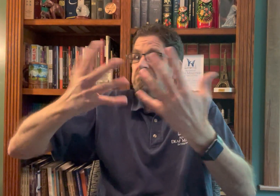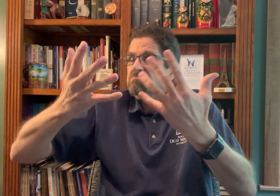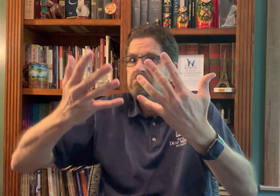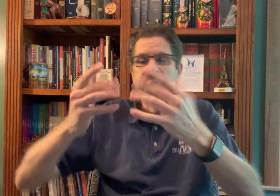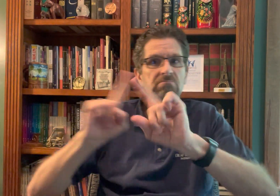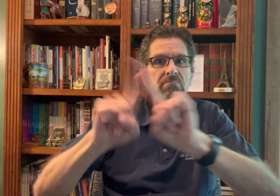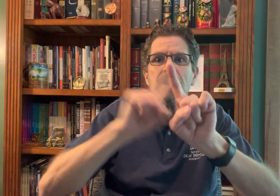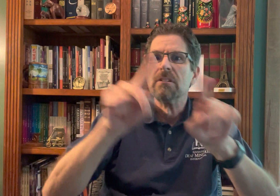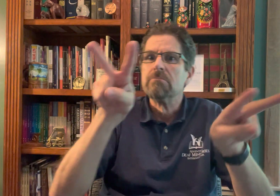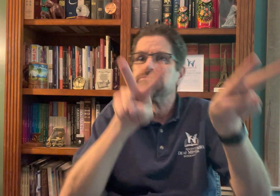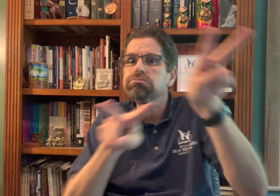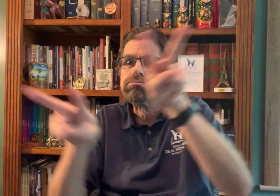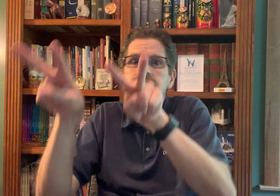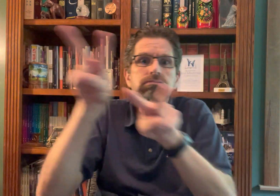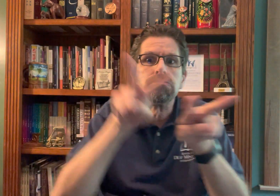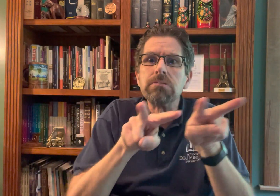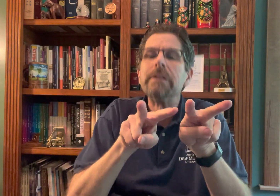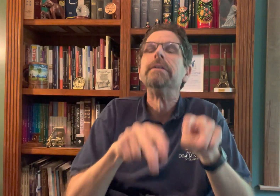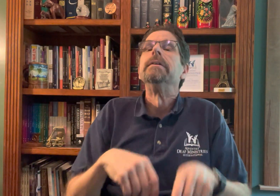programs are in different sign languages.